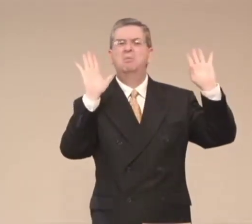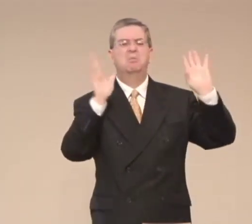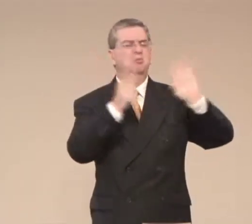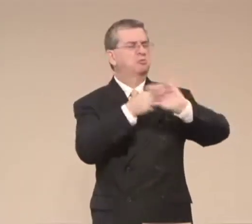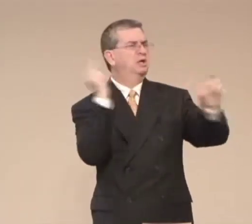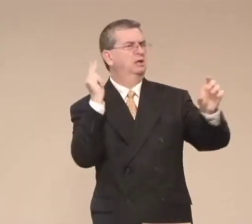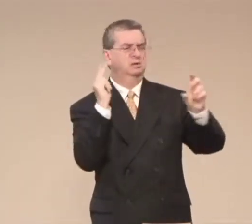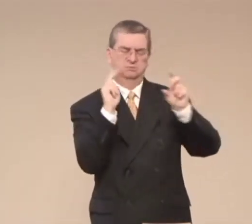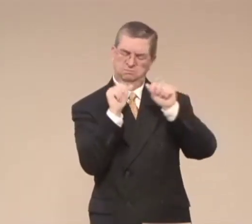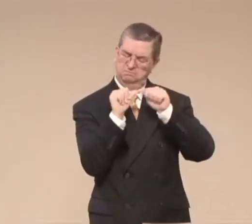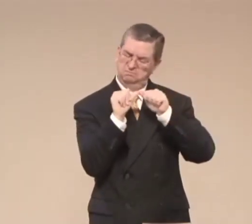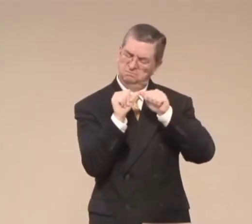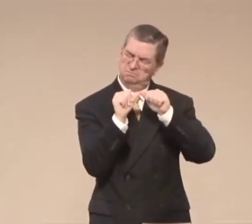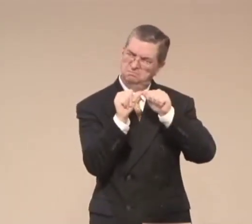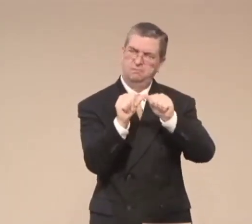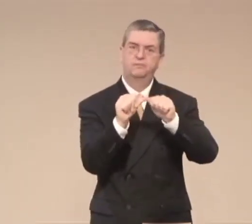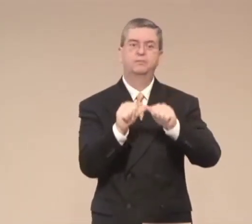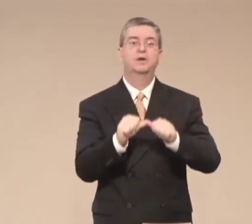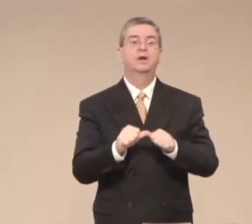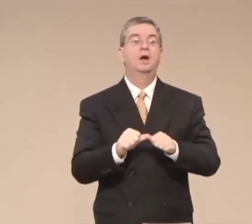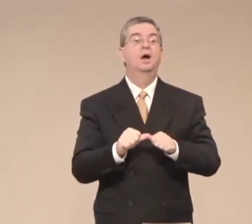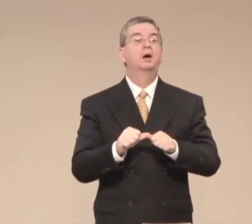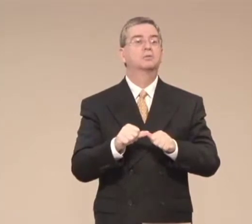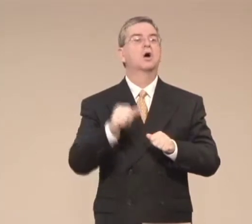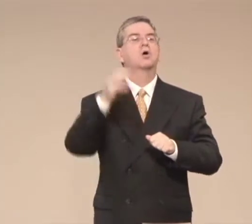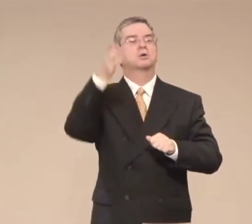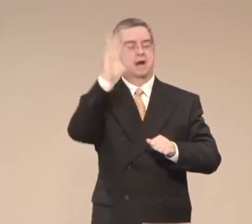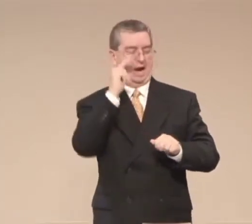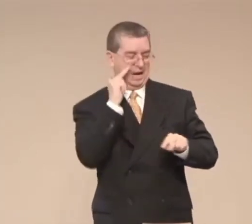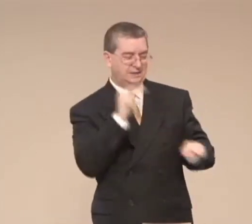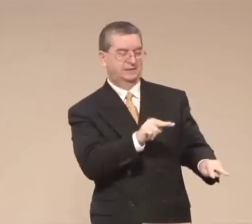It's Job chapter 42, verse 12.